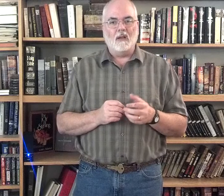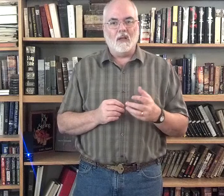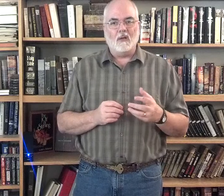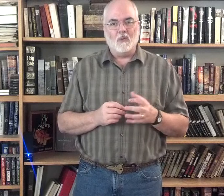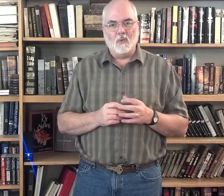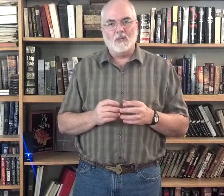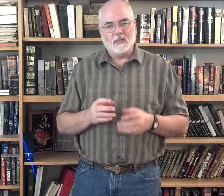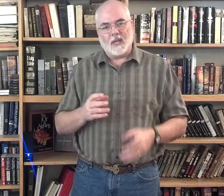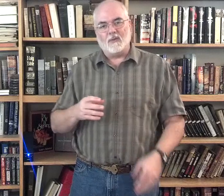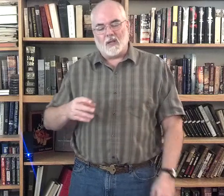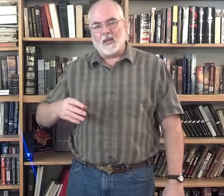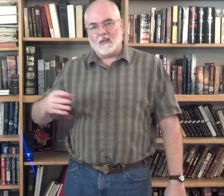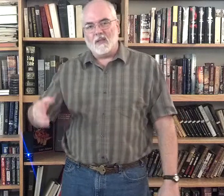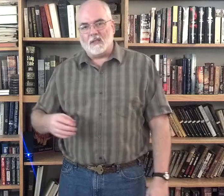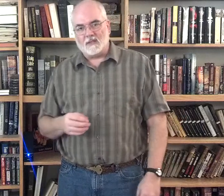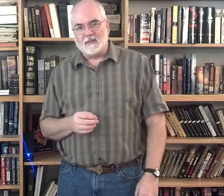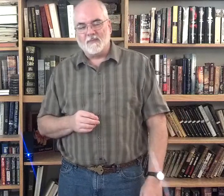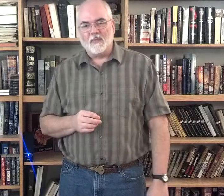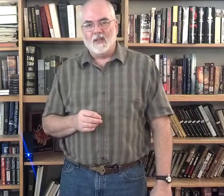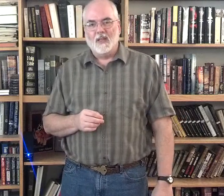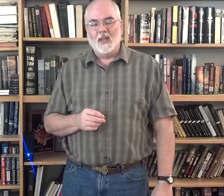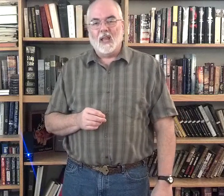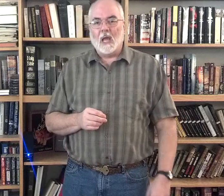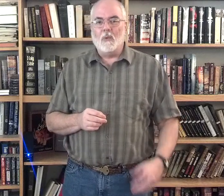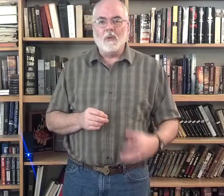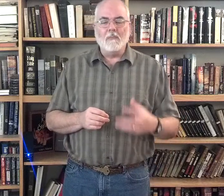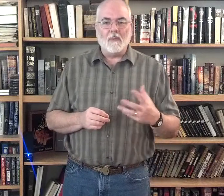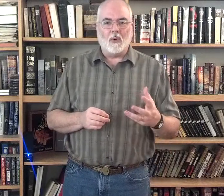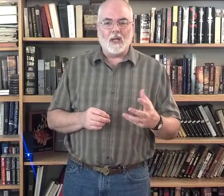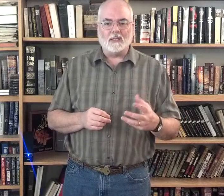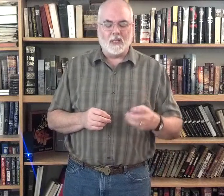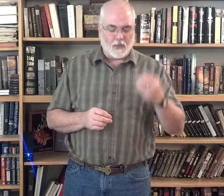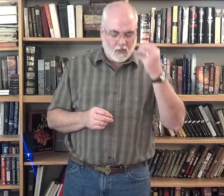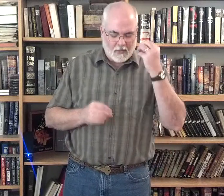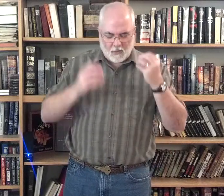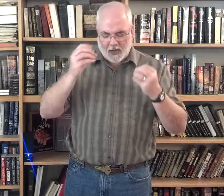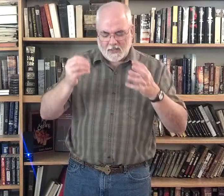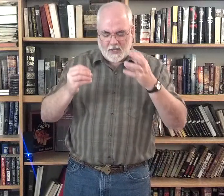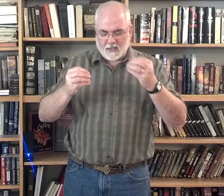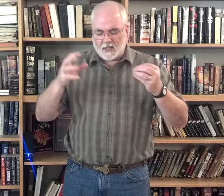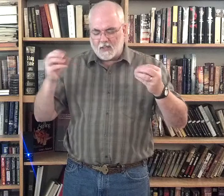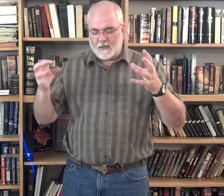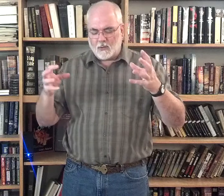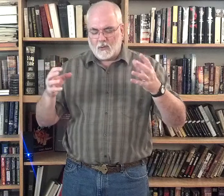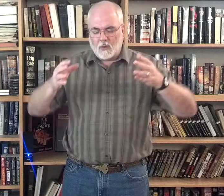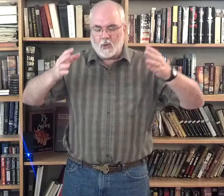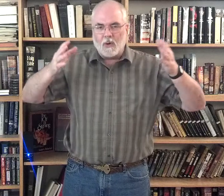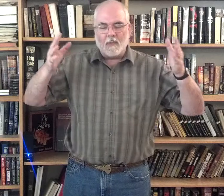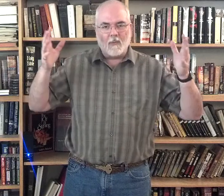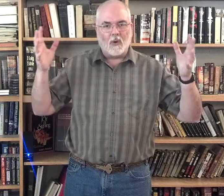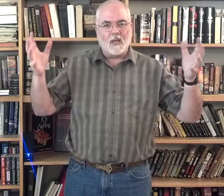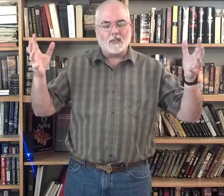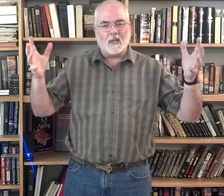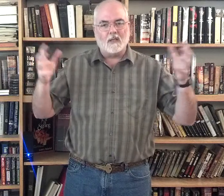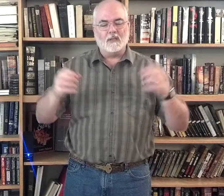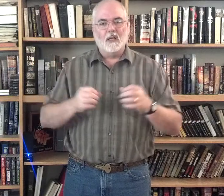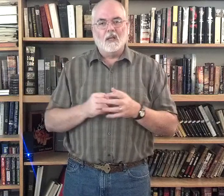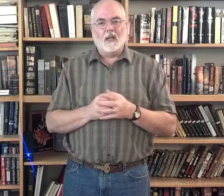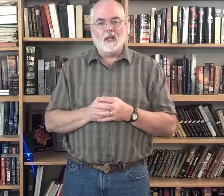it would sound like this. And when we memorize things, we don't memorize things in individual words. We memorize things in